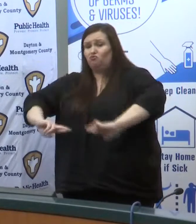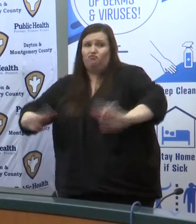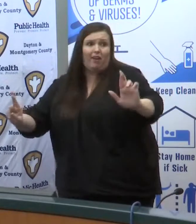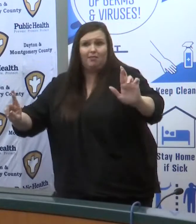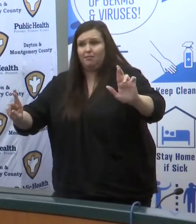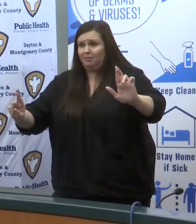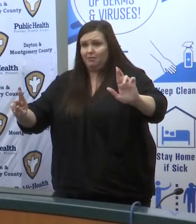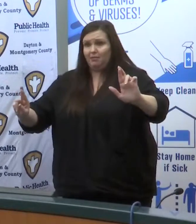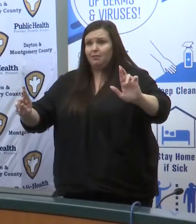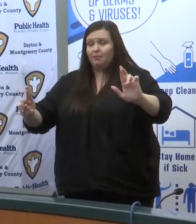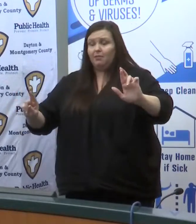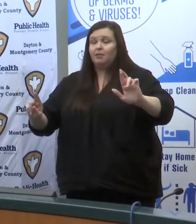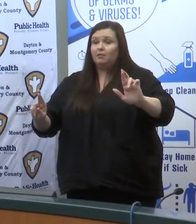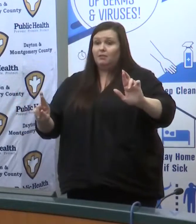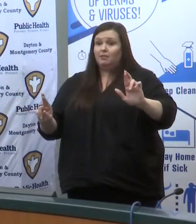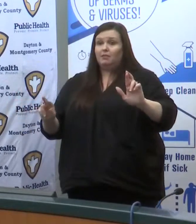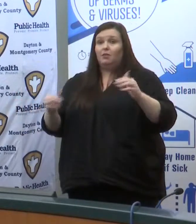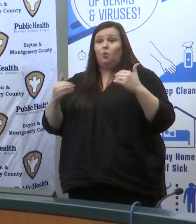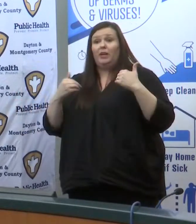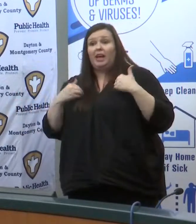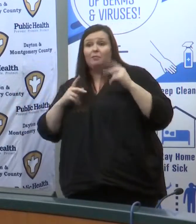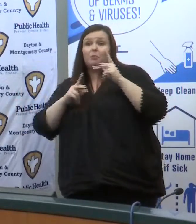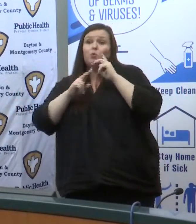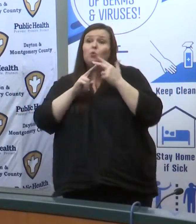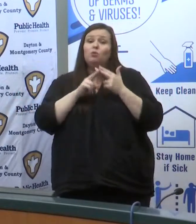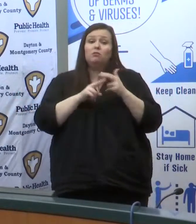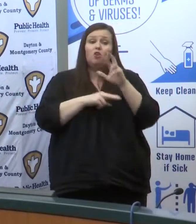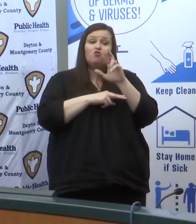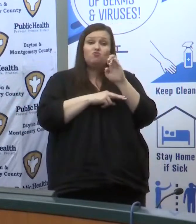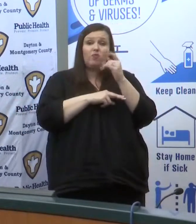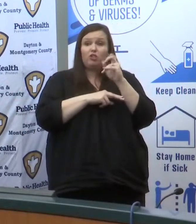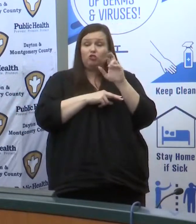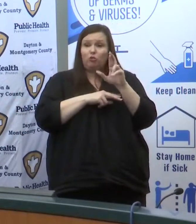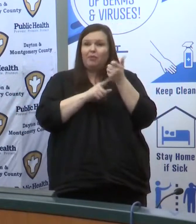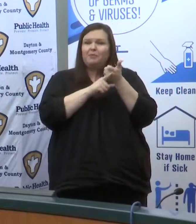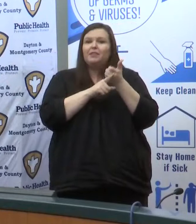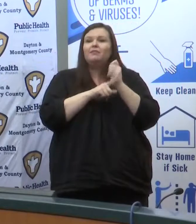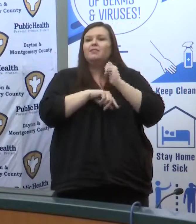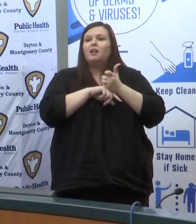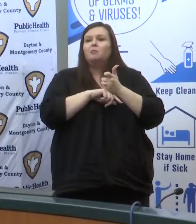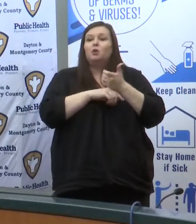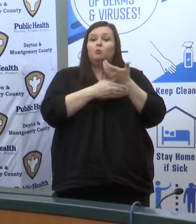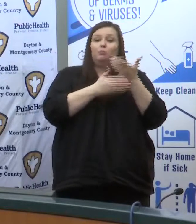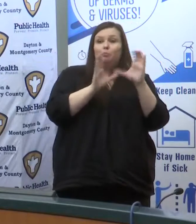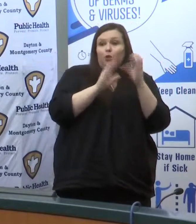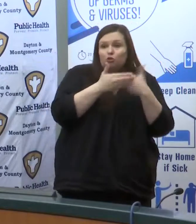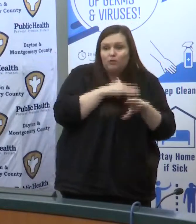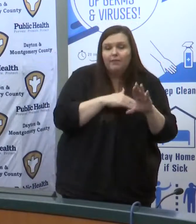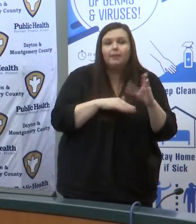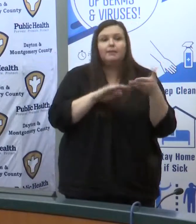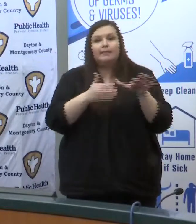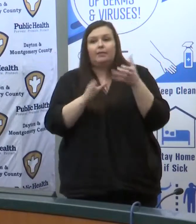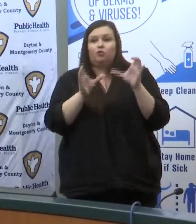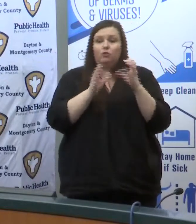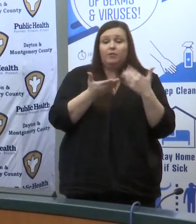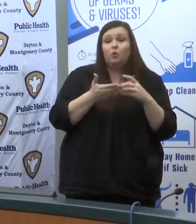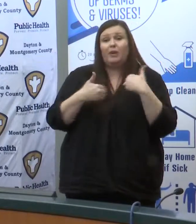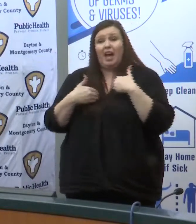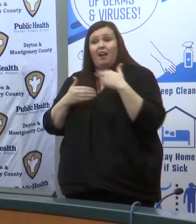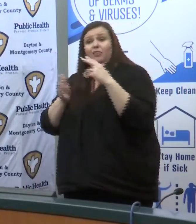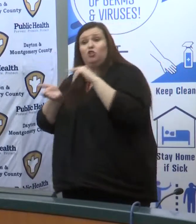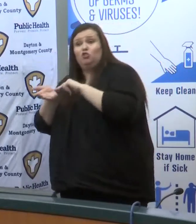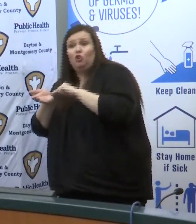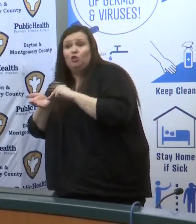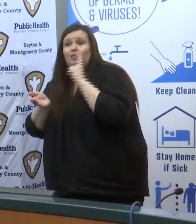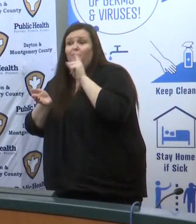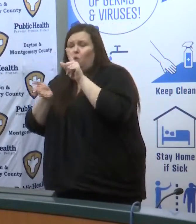ability we have registrars that do birth and death certificates registered nurses doing case investigation and contact